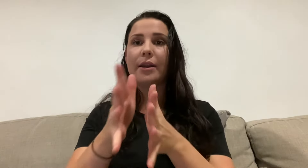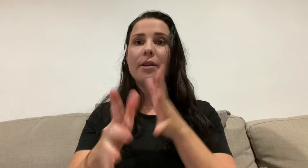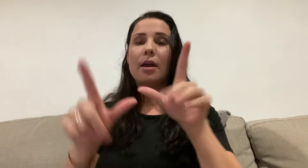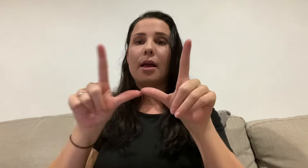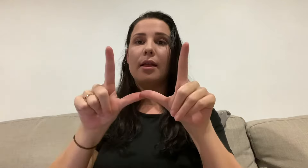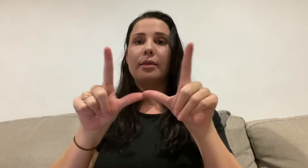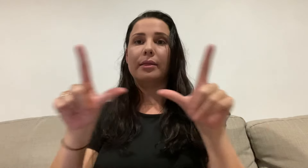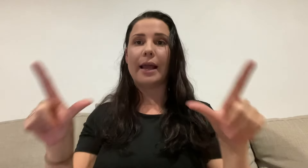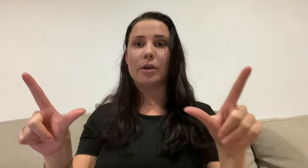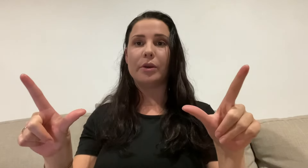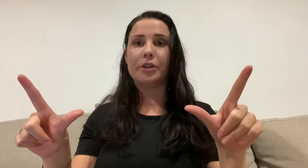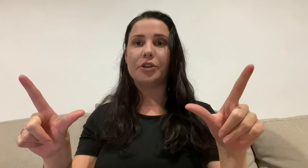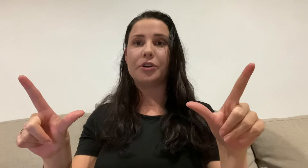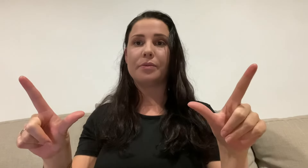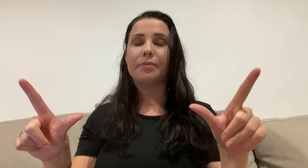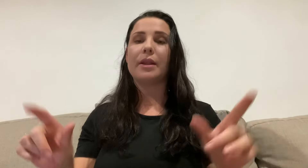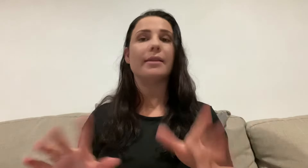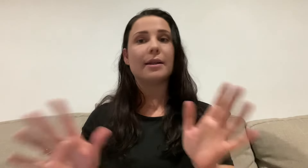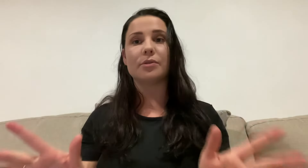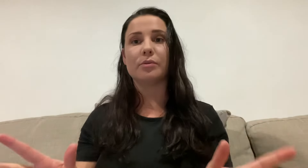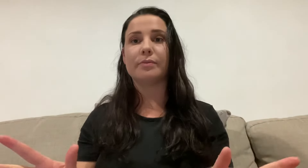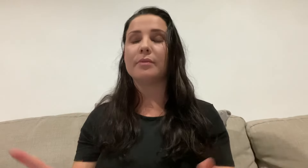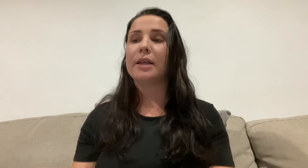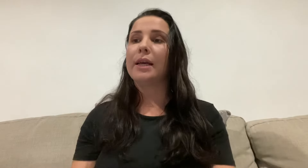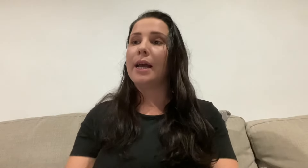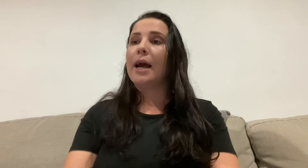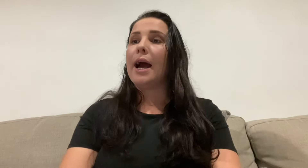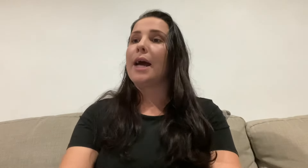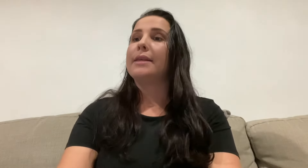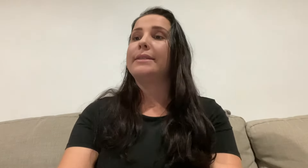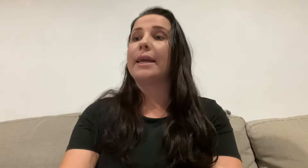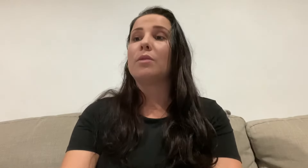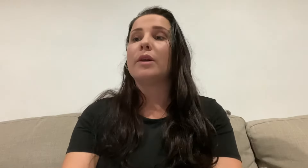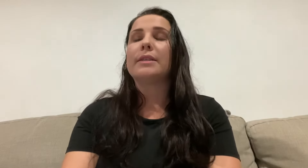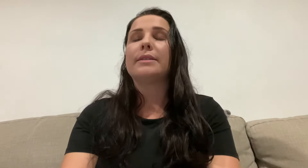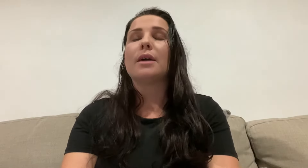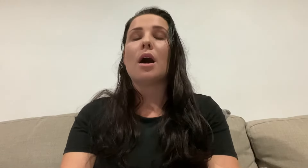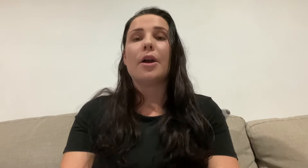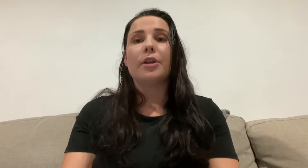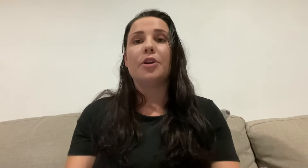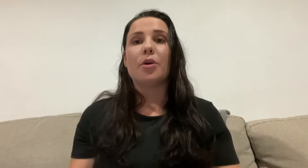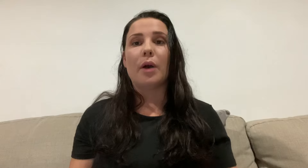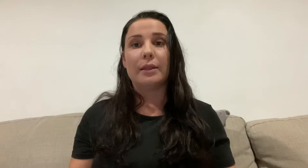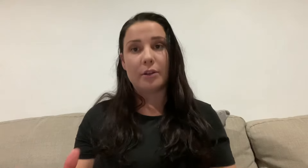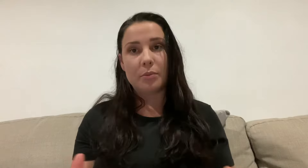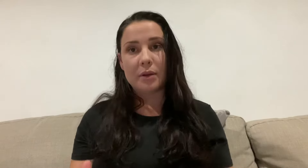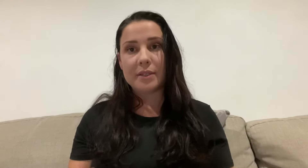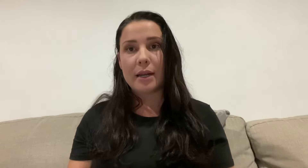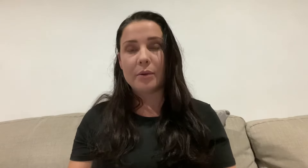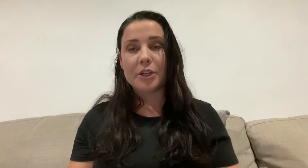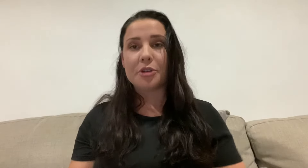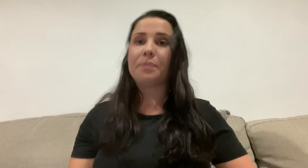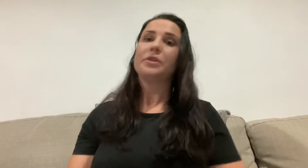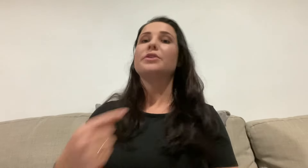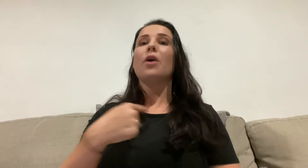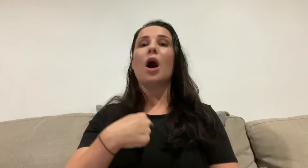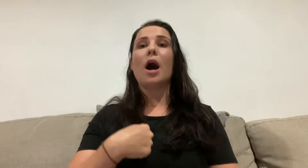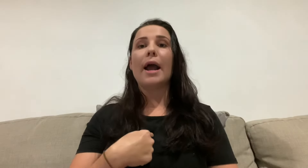language. And that's all. The second one is I only know a little bit of sign language. I,